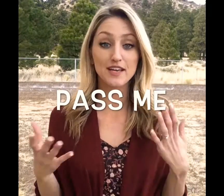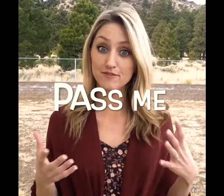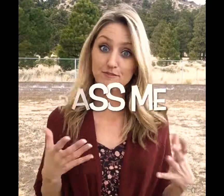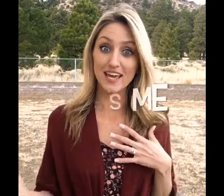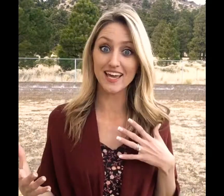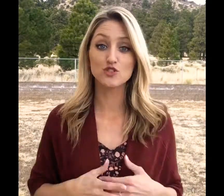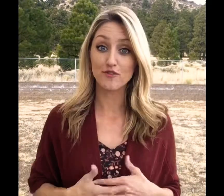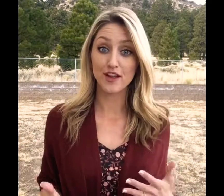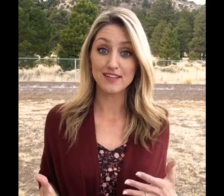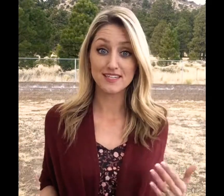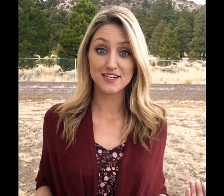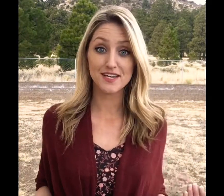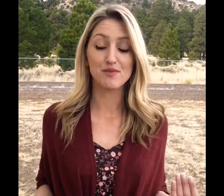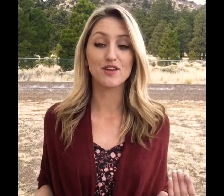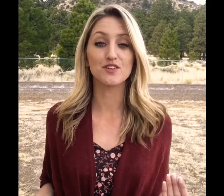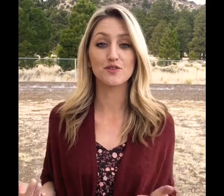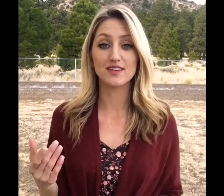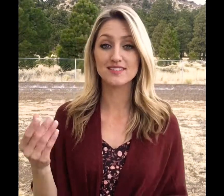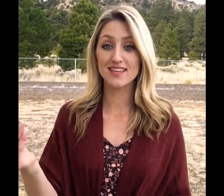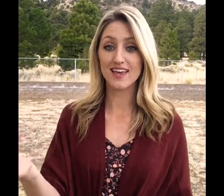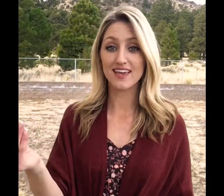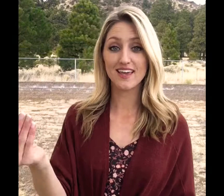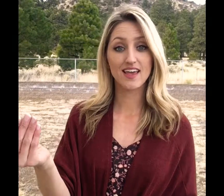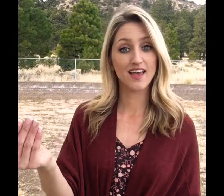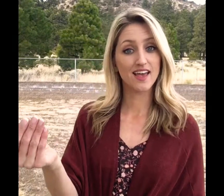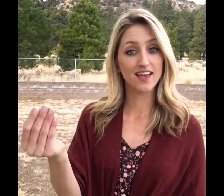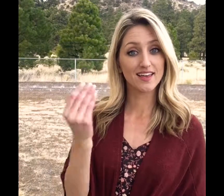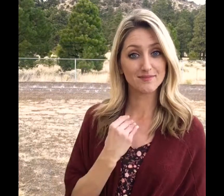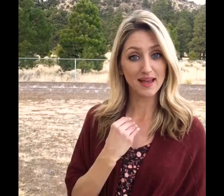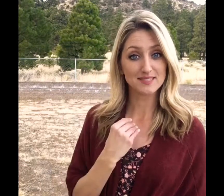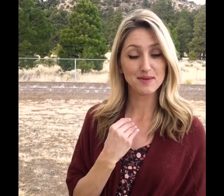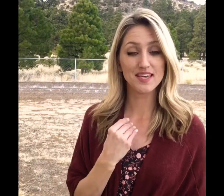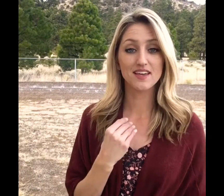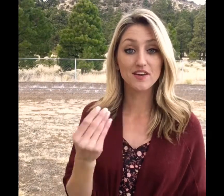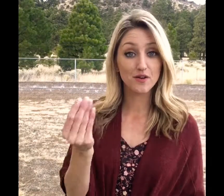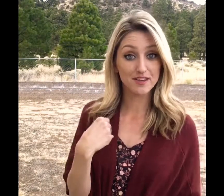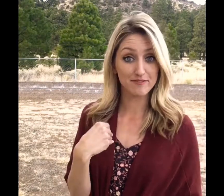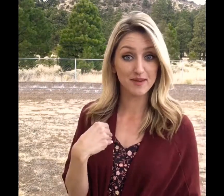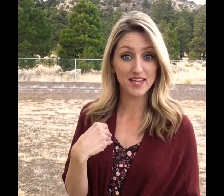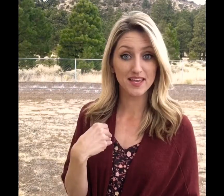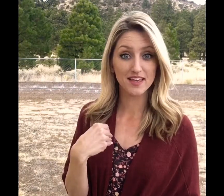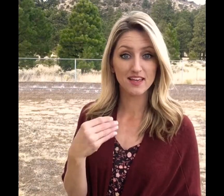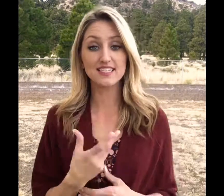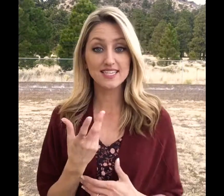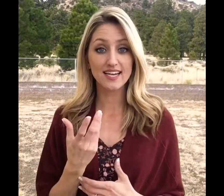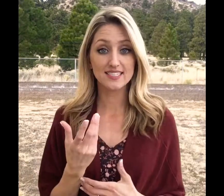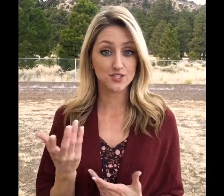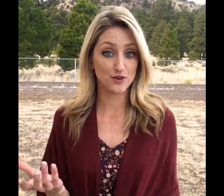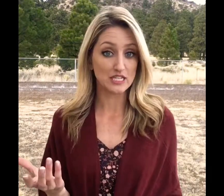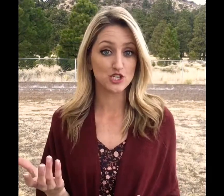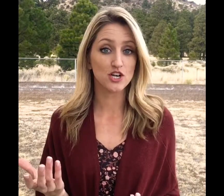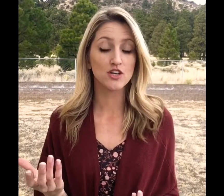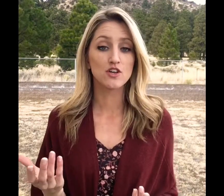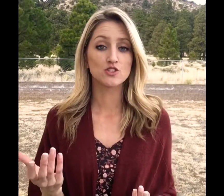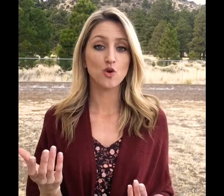give me. So if you're at the dinner table you can say pass me. Give me. This sign is directional. So